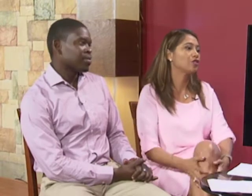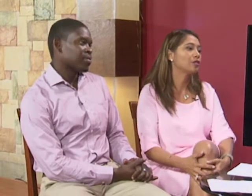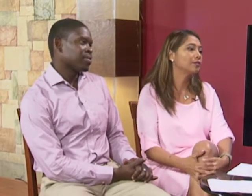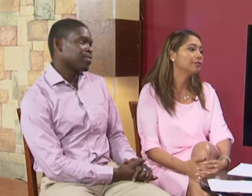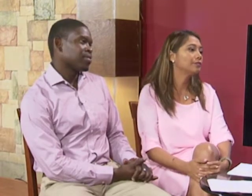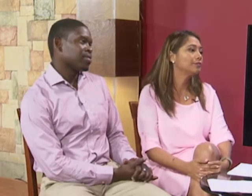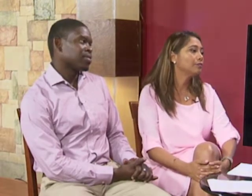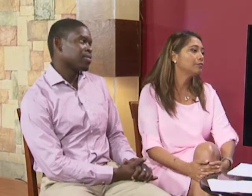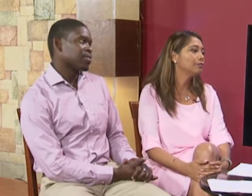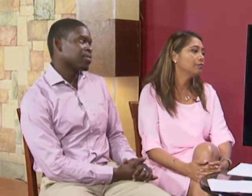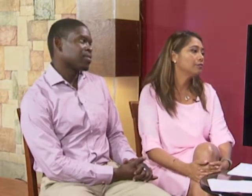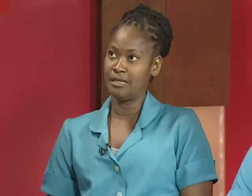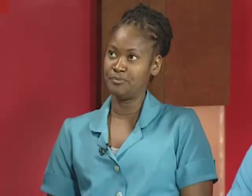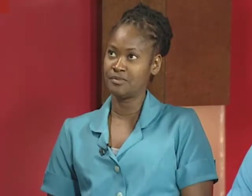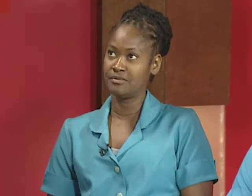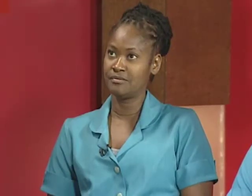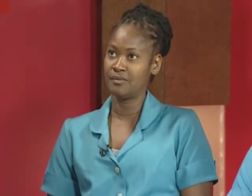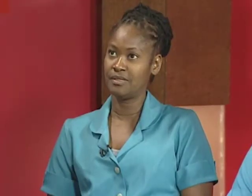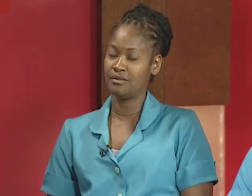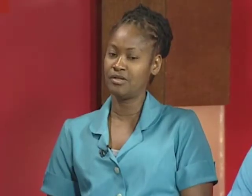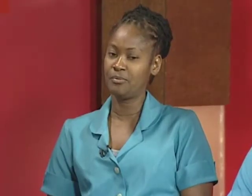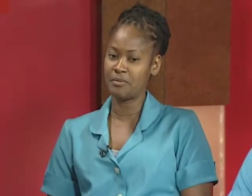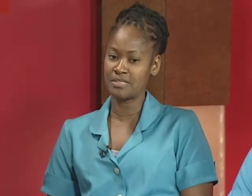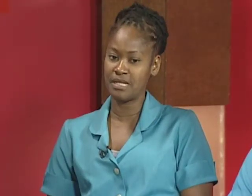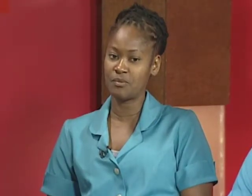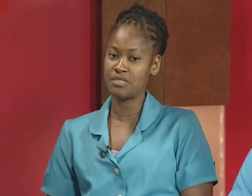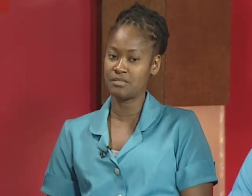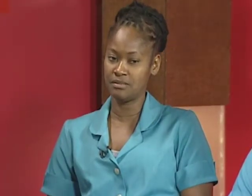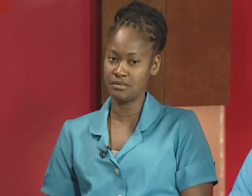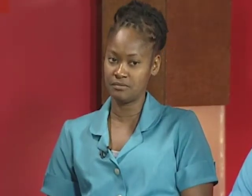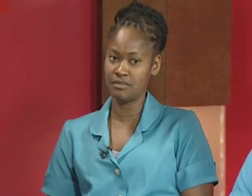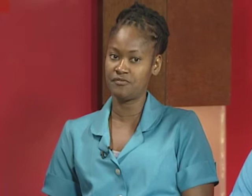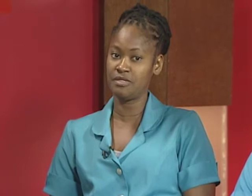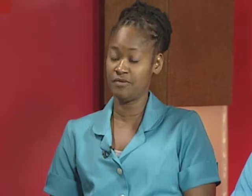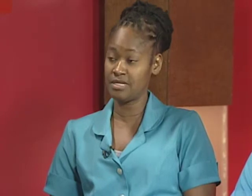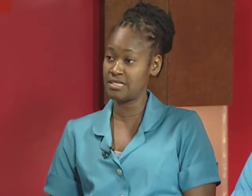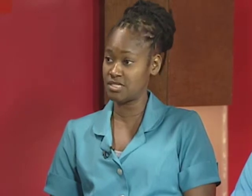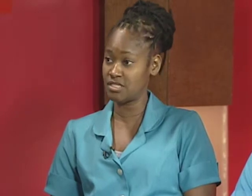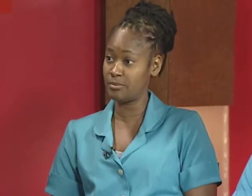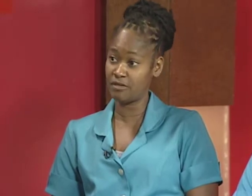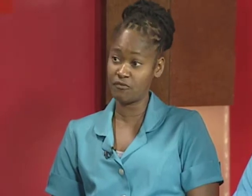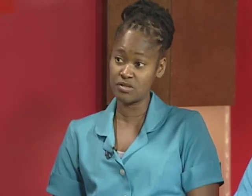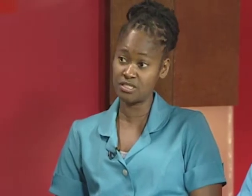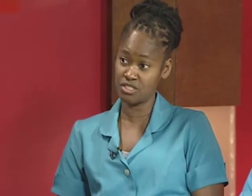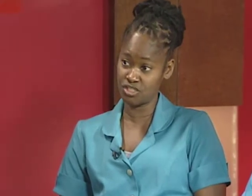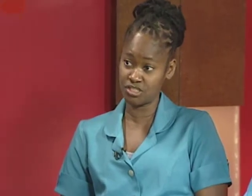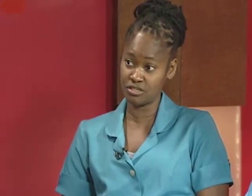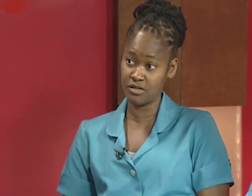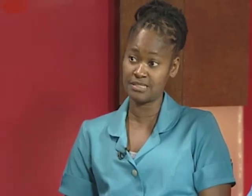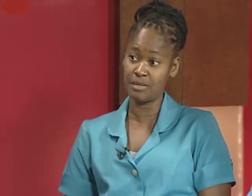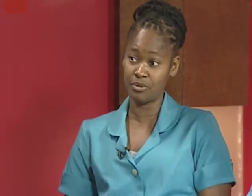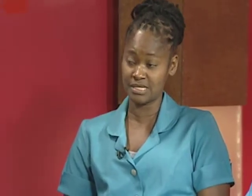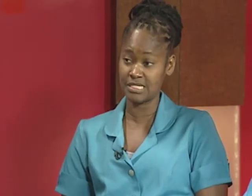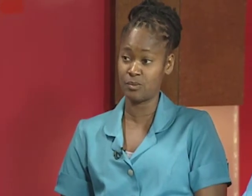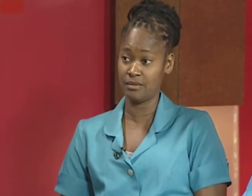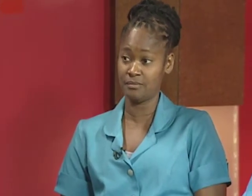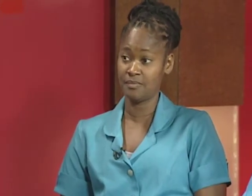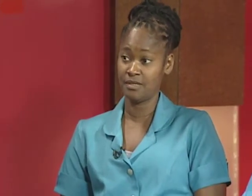um well learning proper sign language is is good it's really really essential but of course the gesture is a plus as well okay